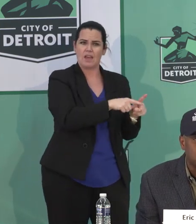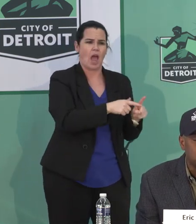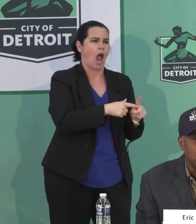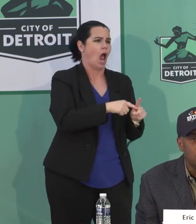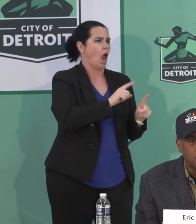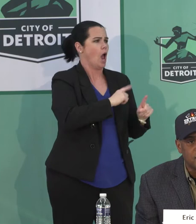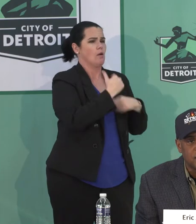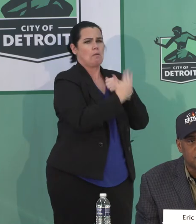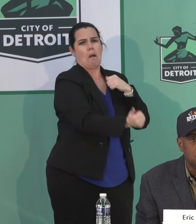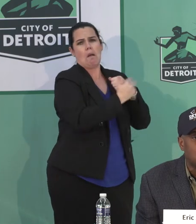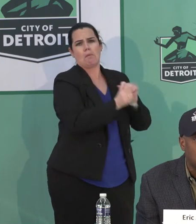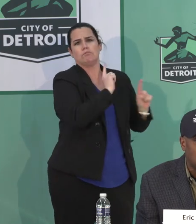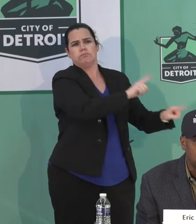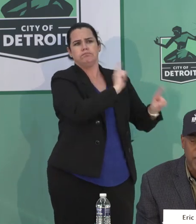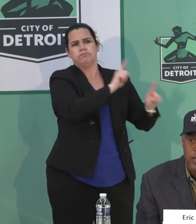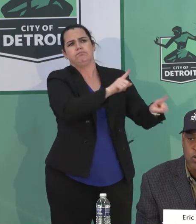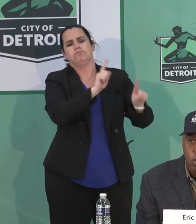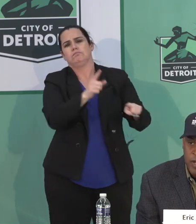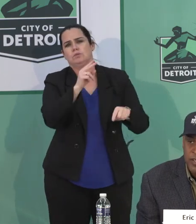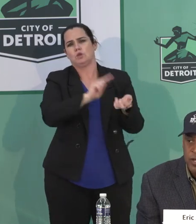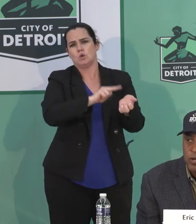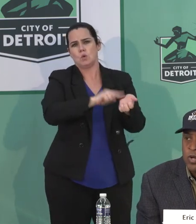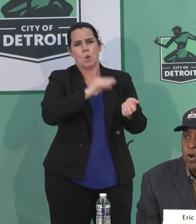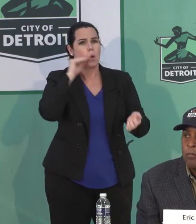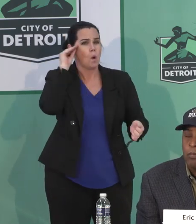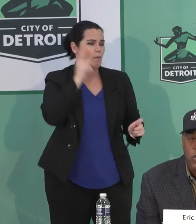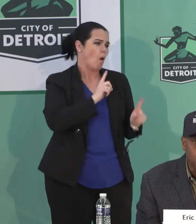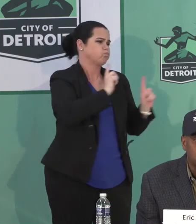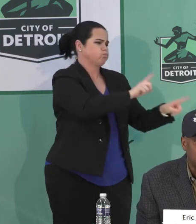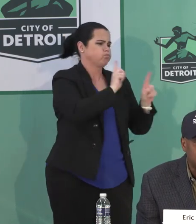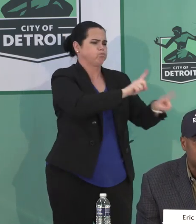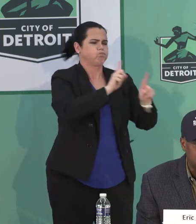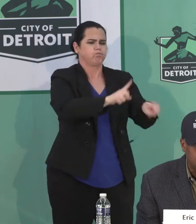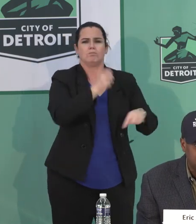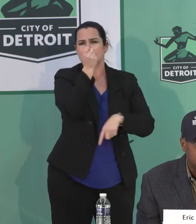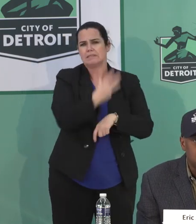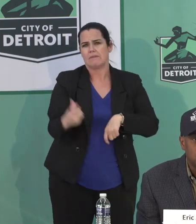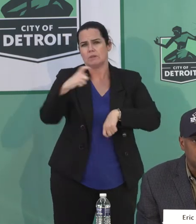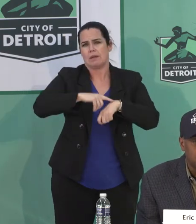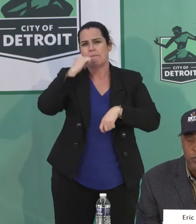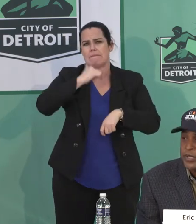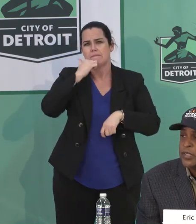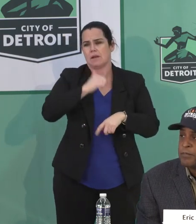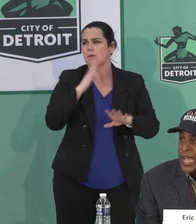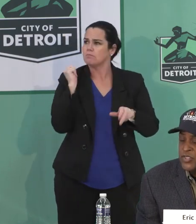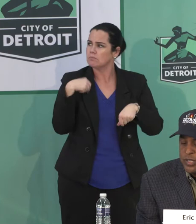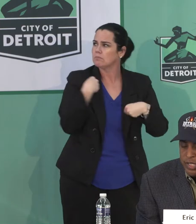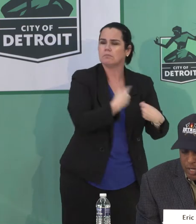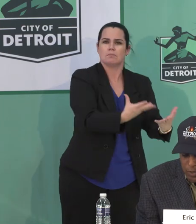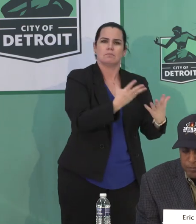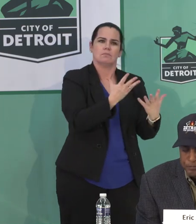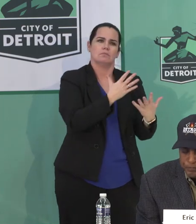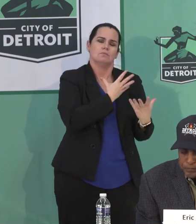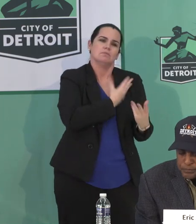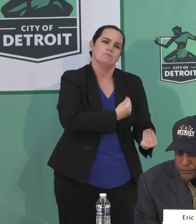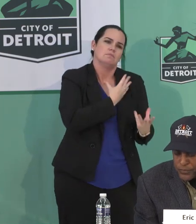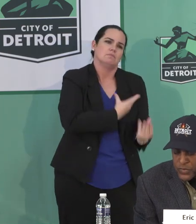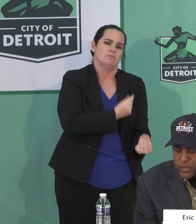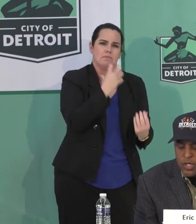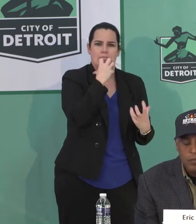runs to convalescent homes, and they're going there multiple times a day delivering compassionate care.